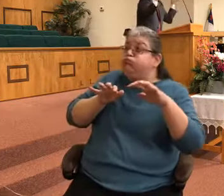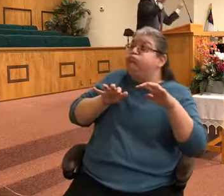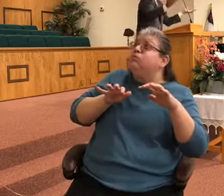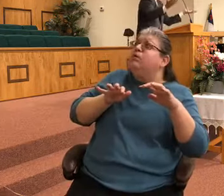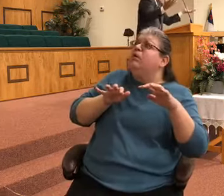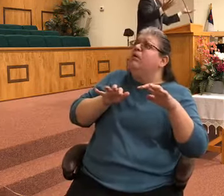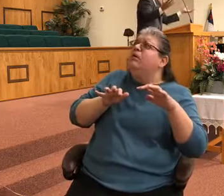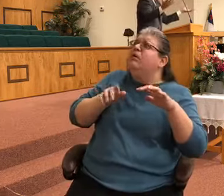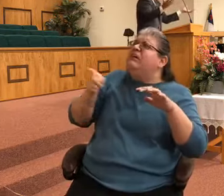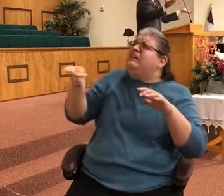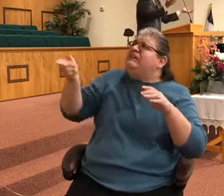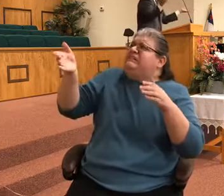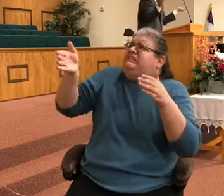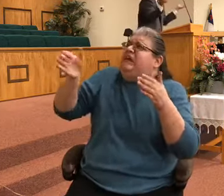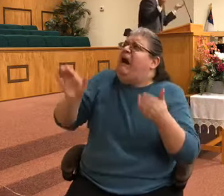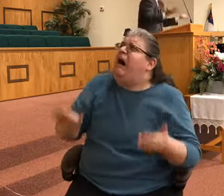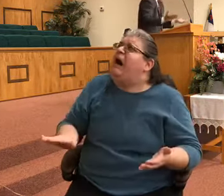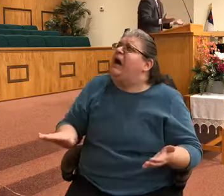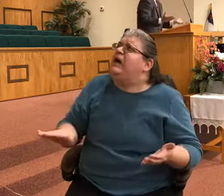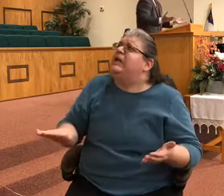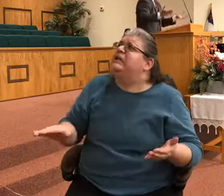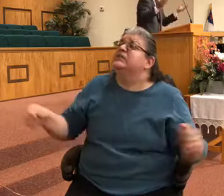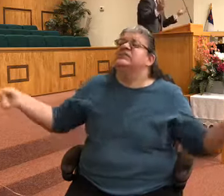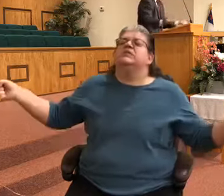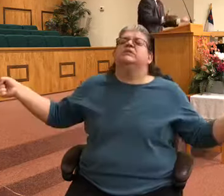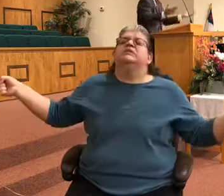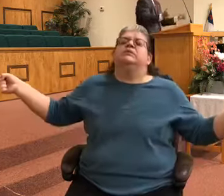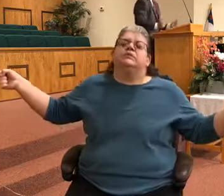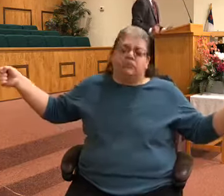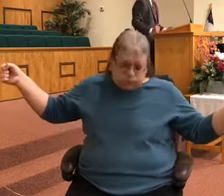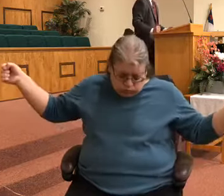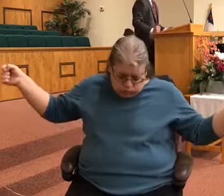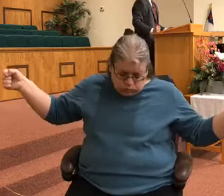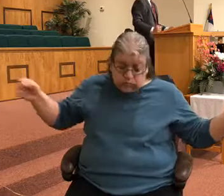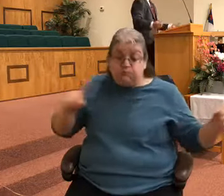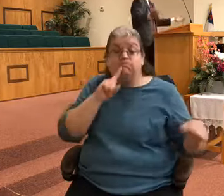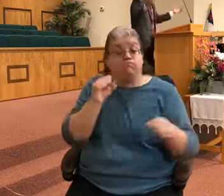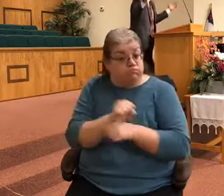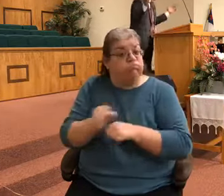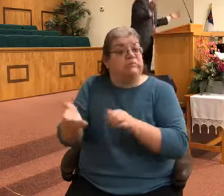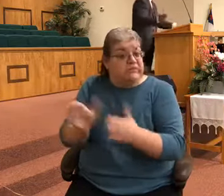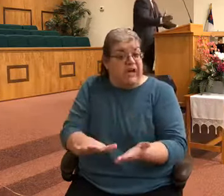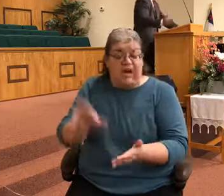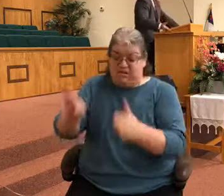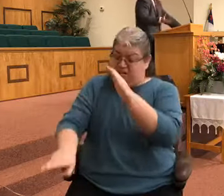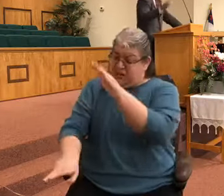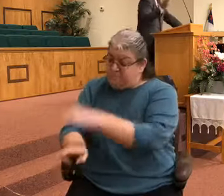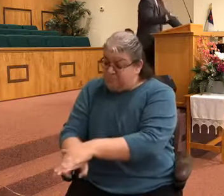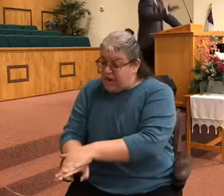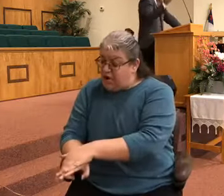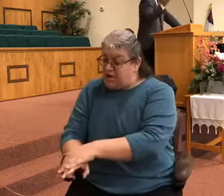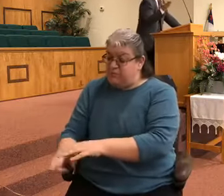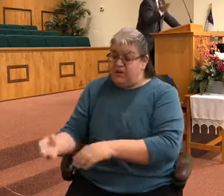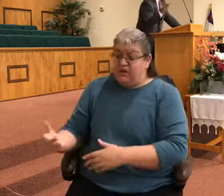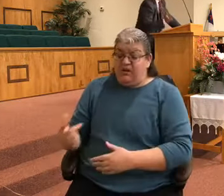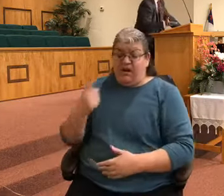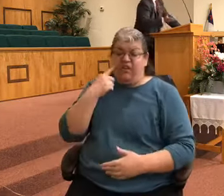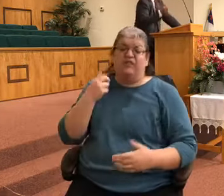die. And he really did die. And they buried him three days. And they thought this was it. But the arrow of the Lord's deliverance